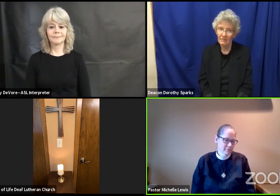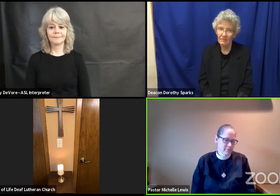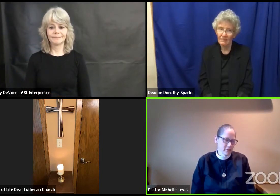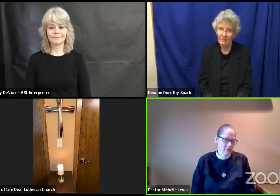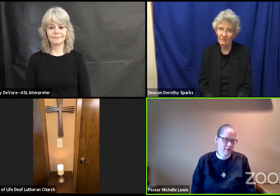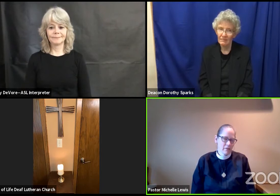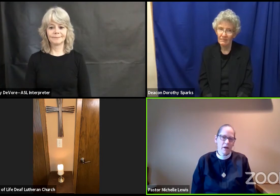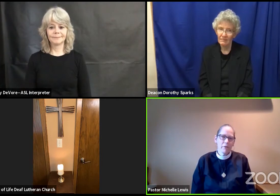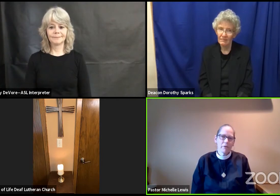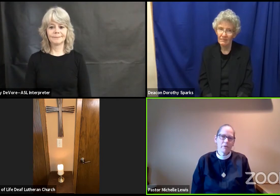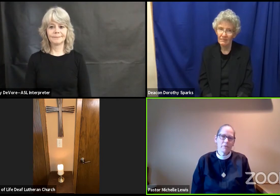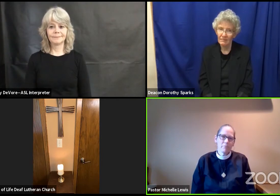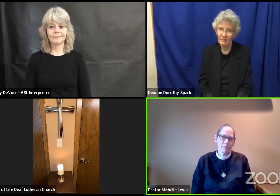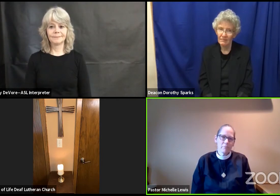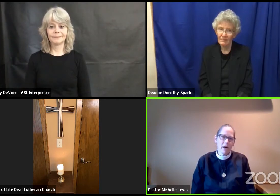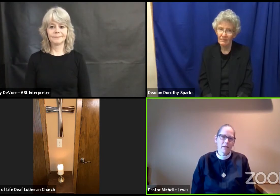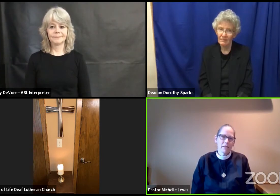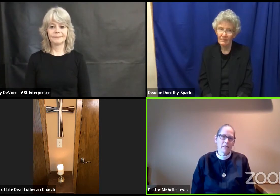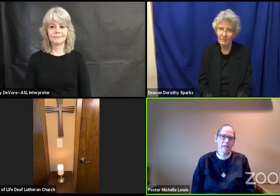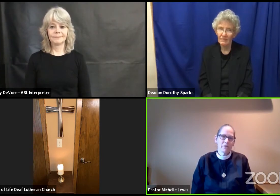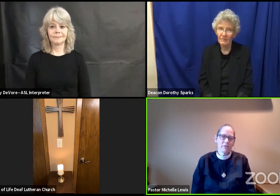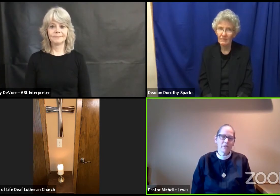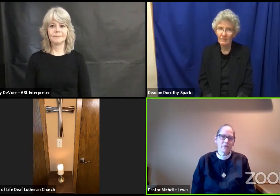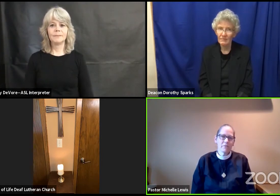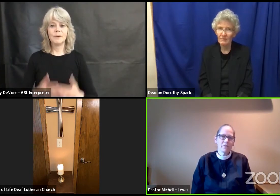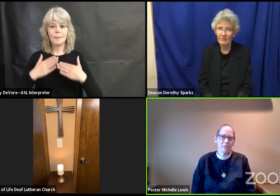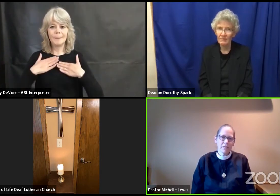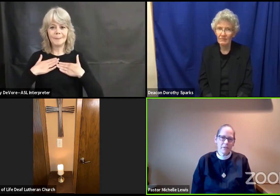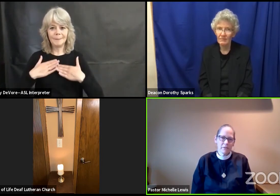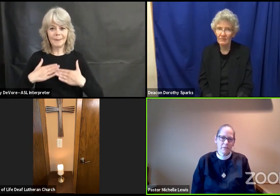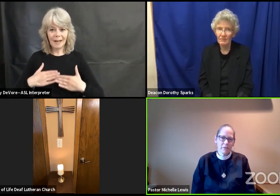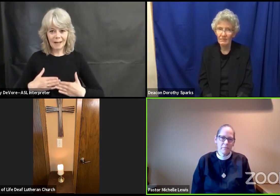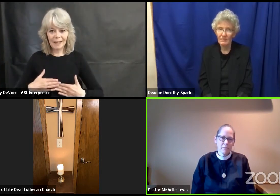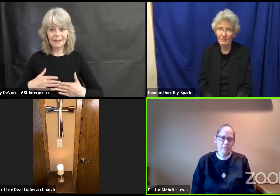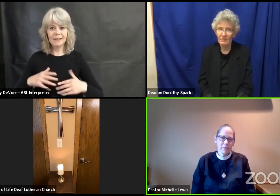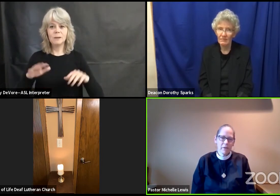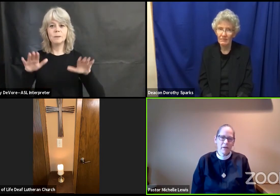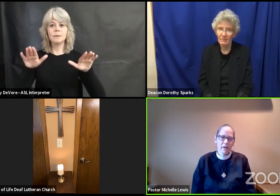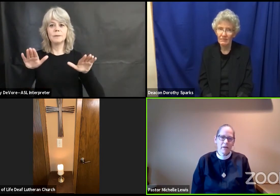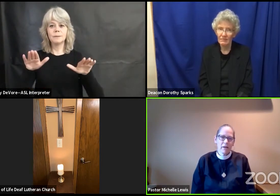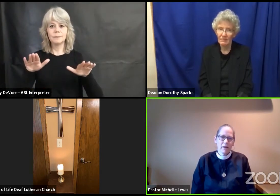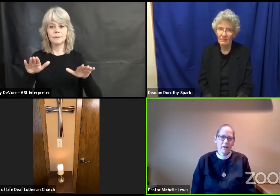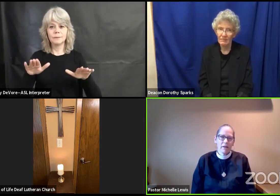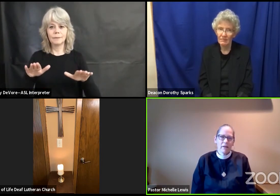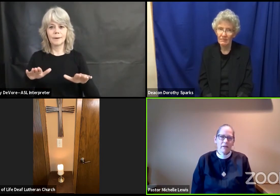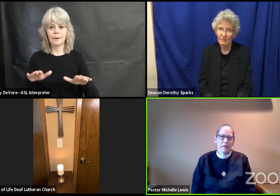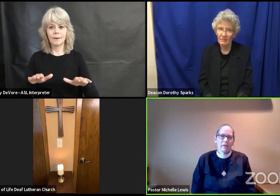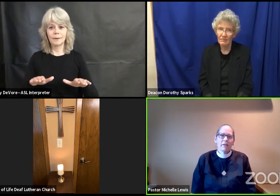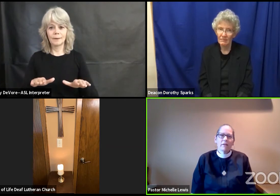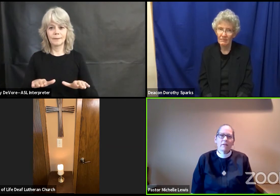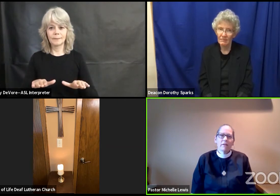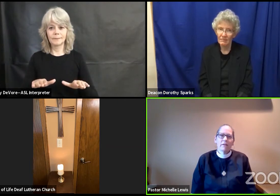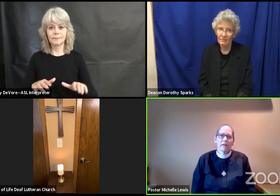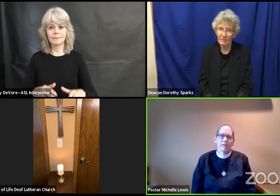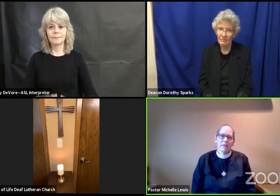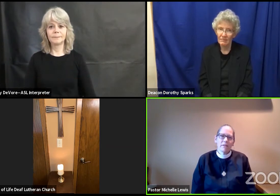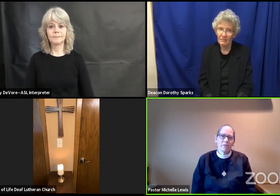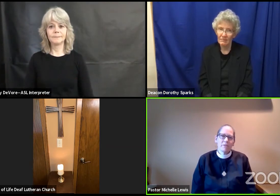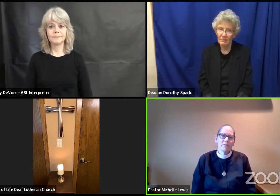Allow your body and yourself to settle and to enter into